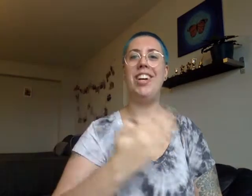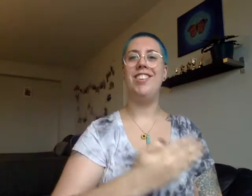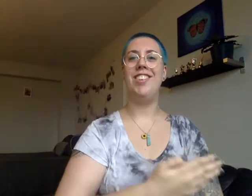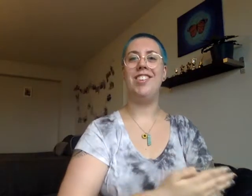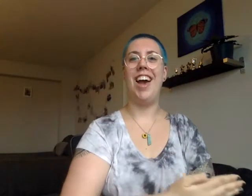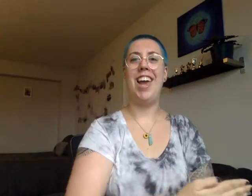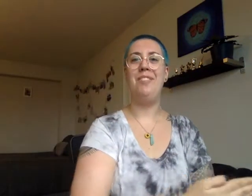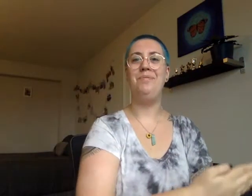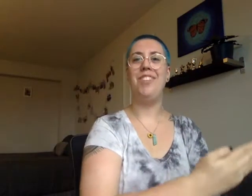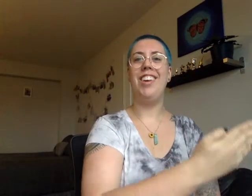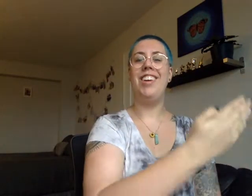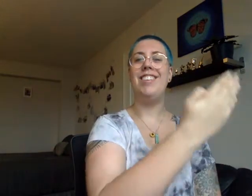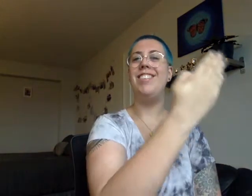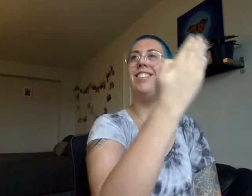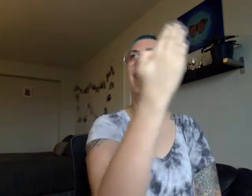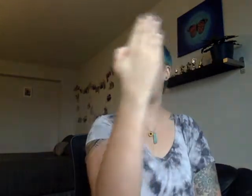us the sky. Sky.